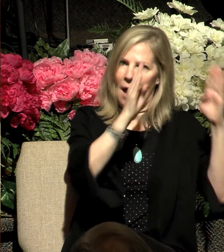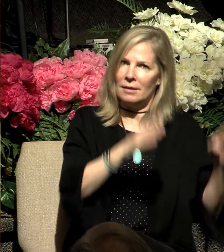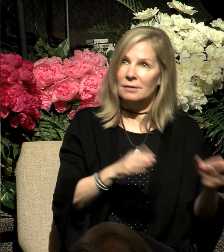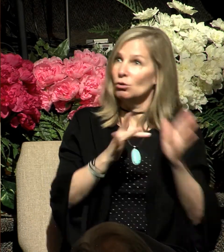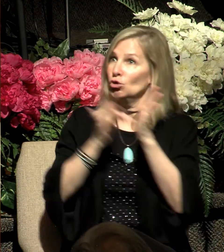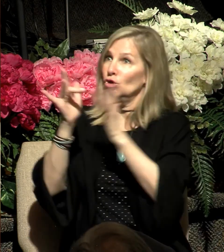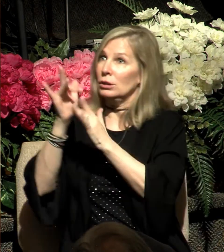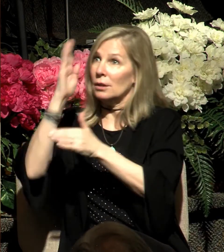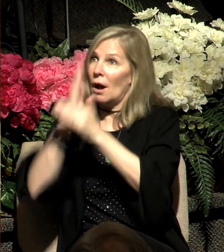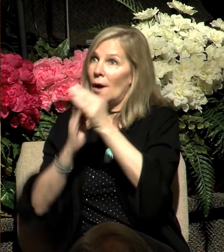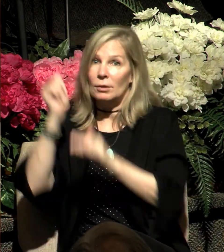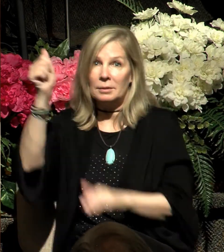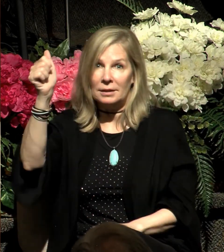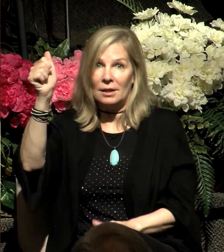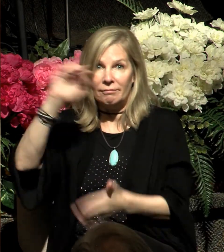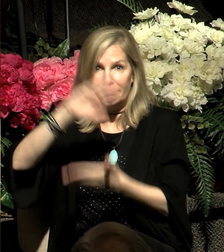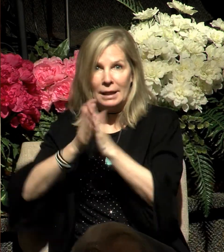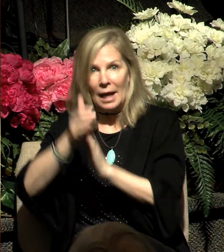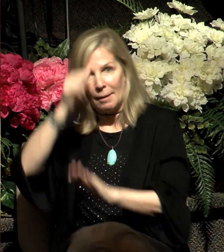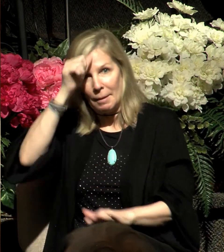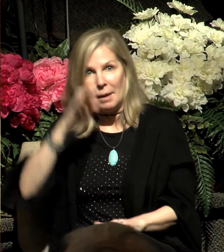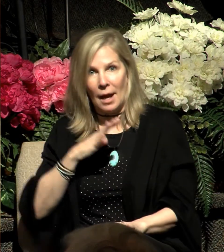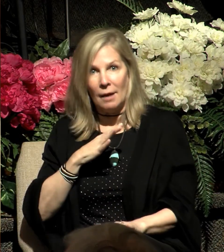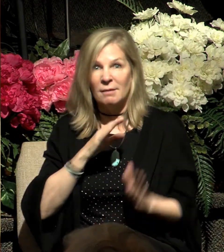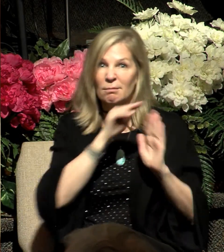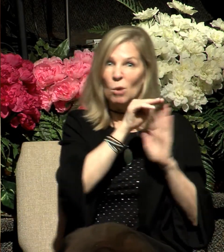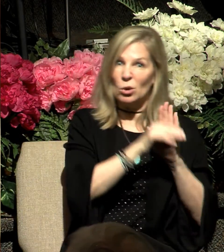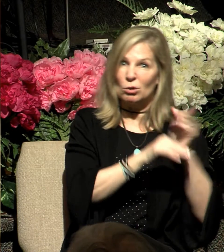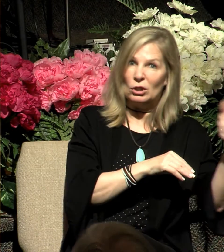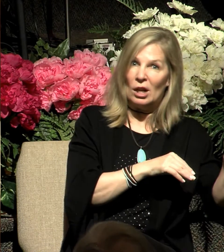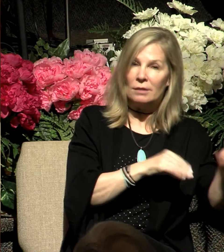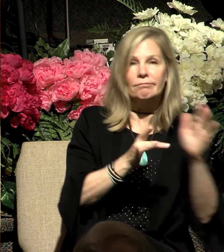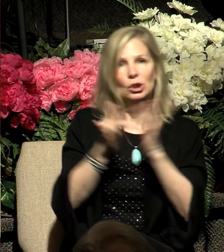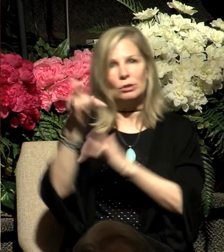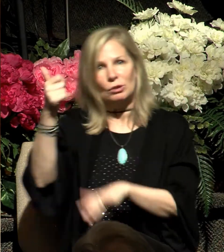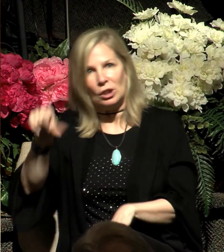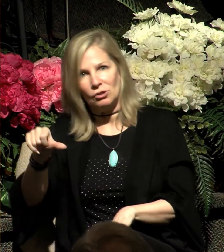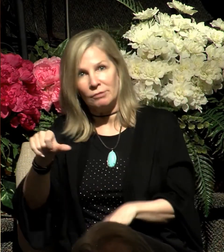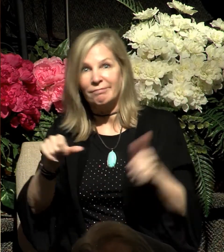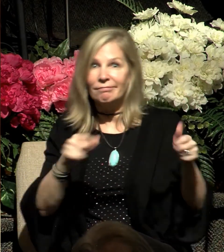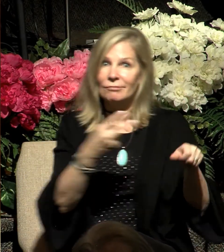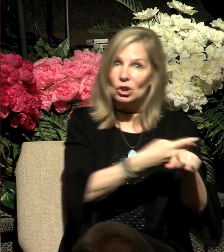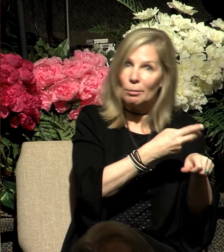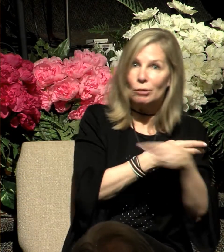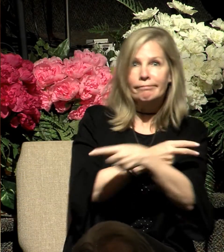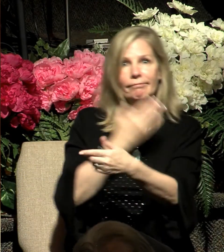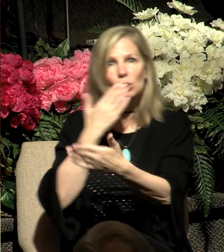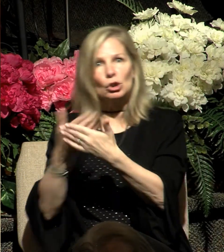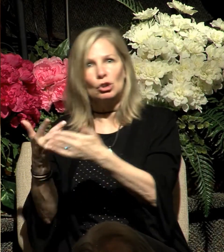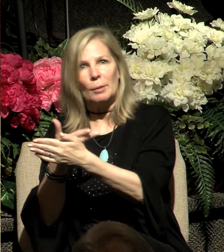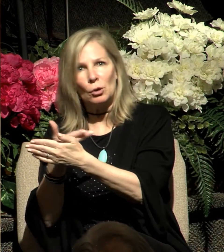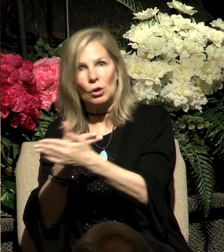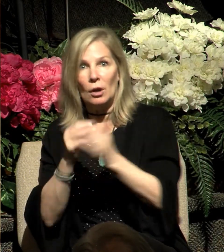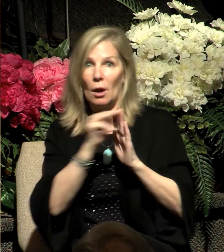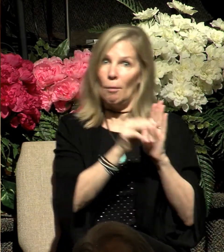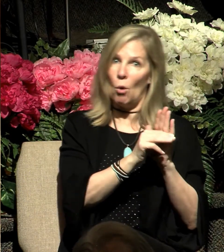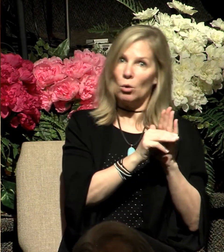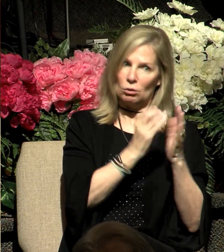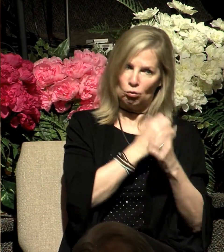Moses was rejected at first, so was Jesus. Moses was a shepherd. Jesus is the good shepherd. Moses redeemed his people from